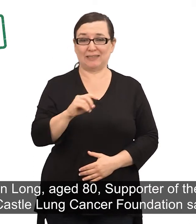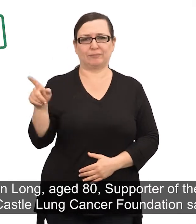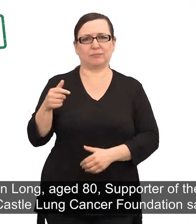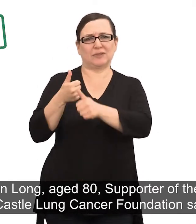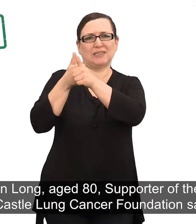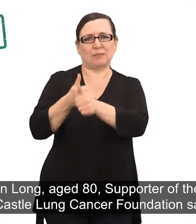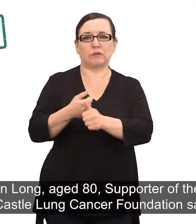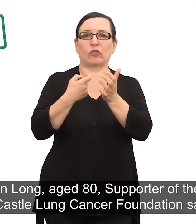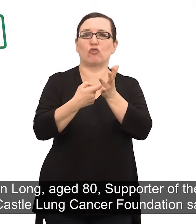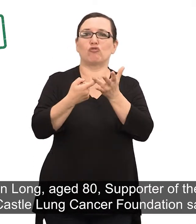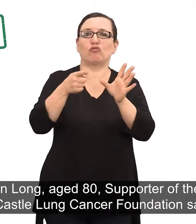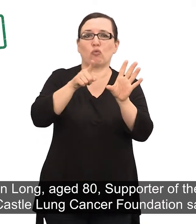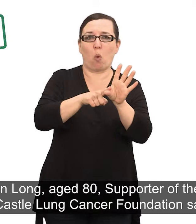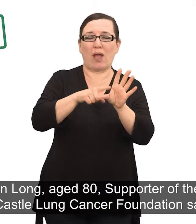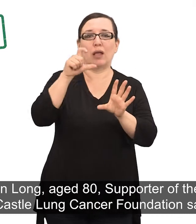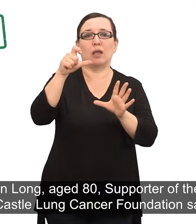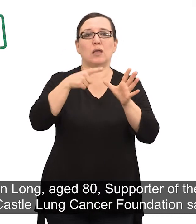says...